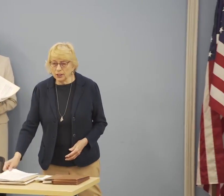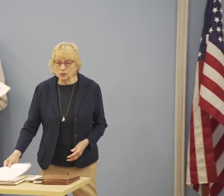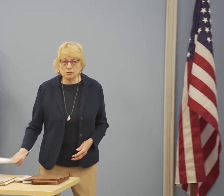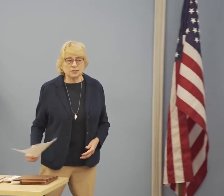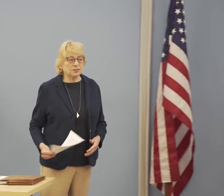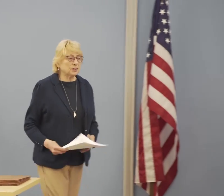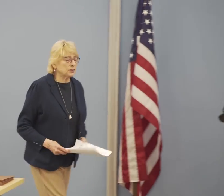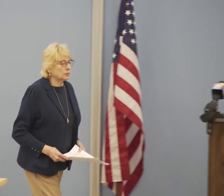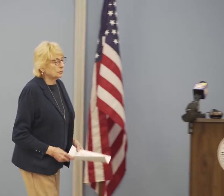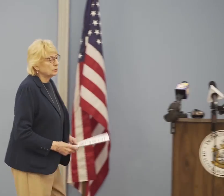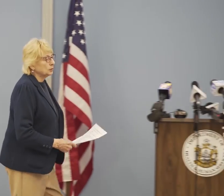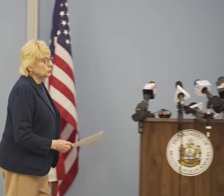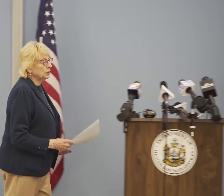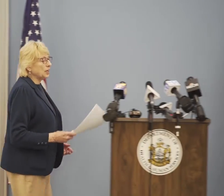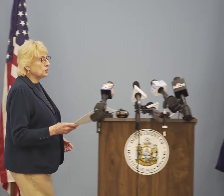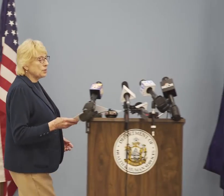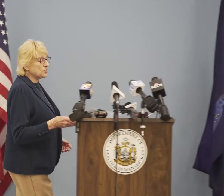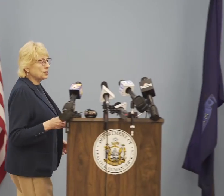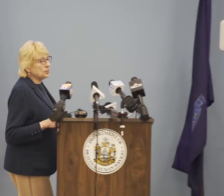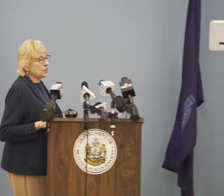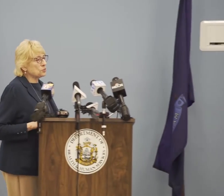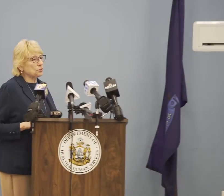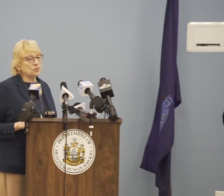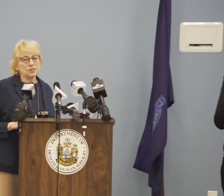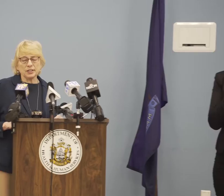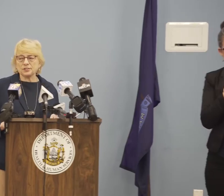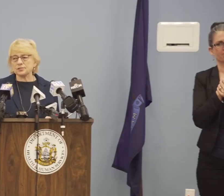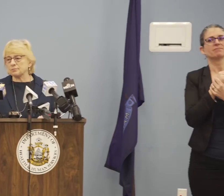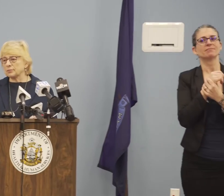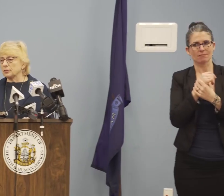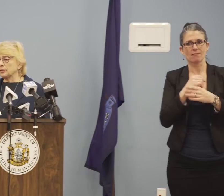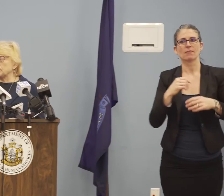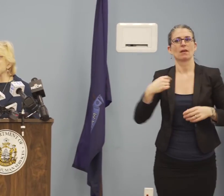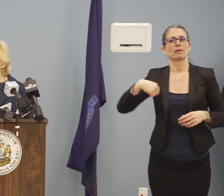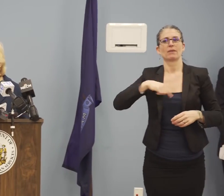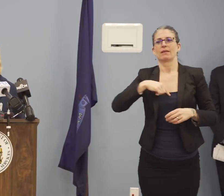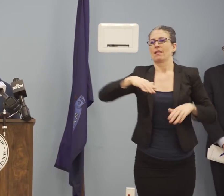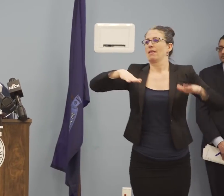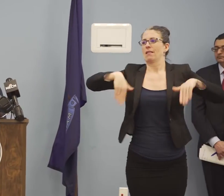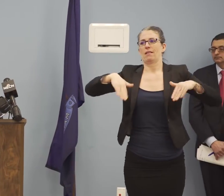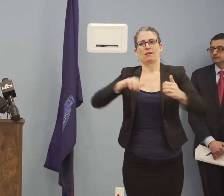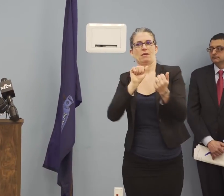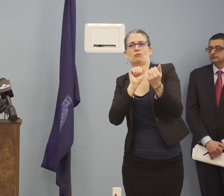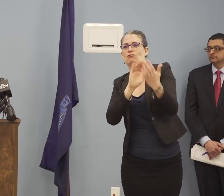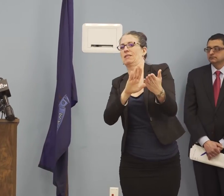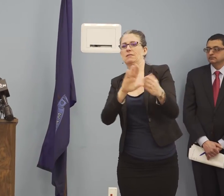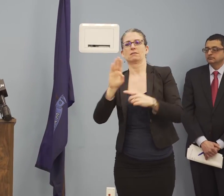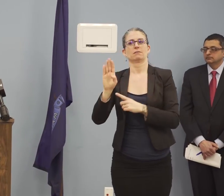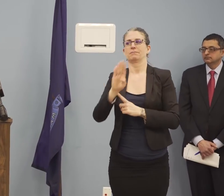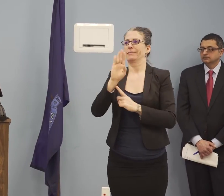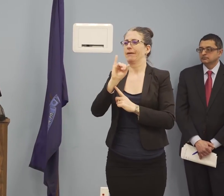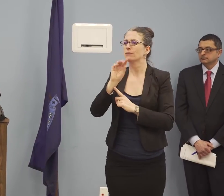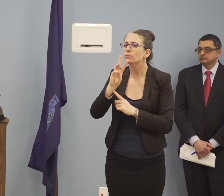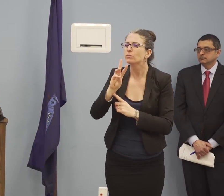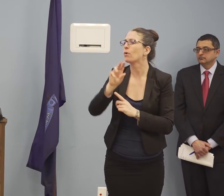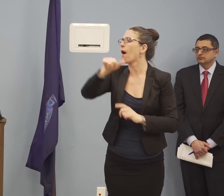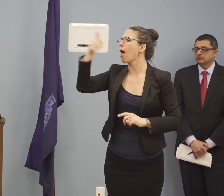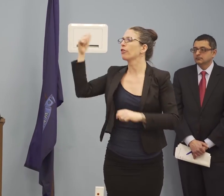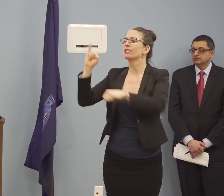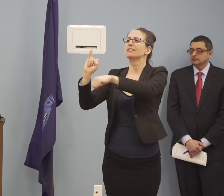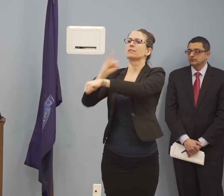We're not addressing industrial sites, commercial sites of that sort. We're talking about public-facing